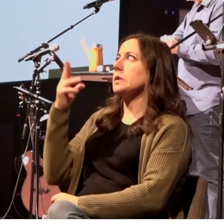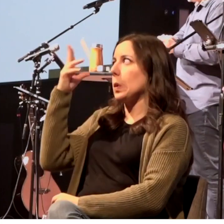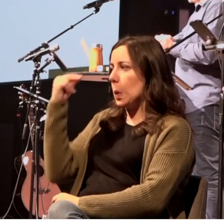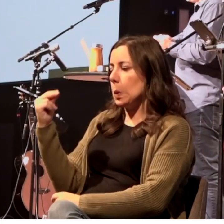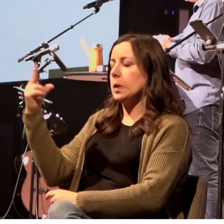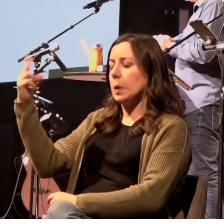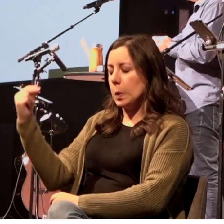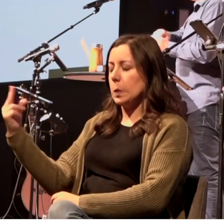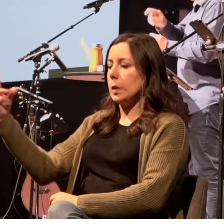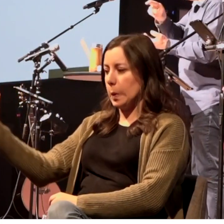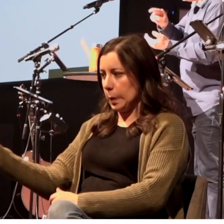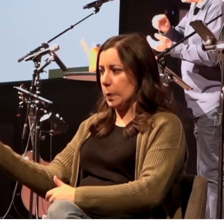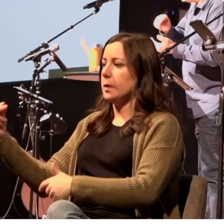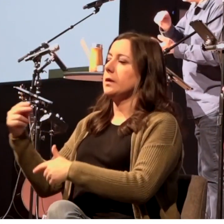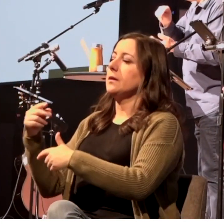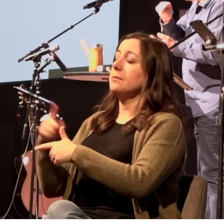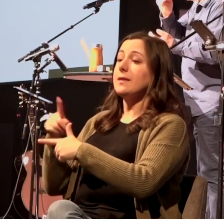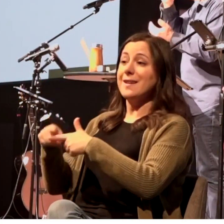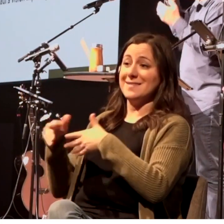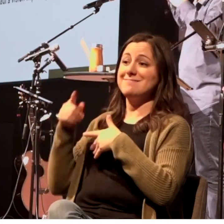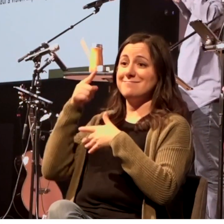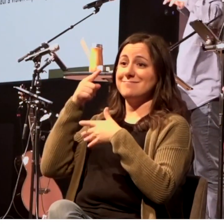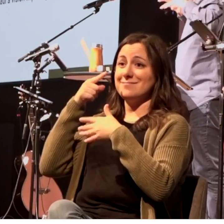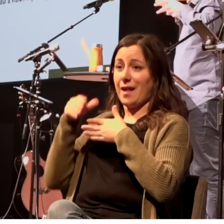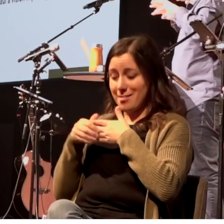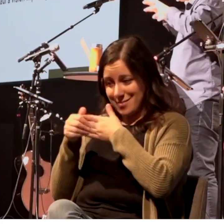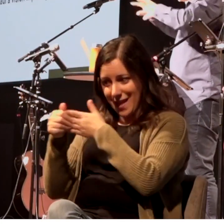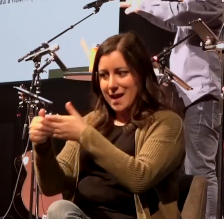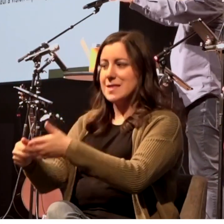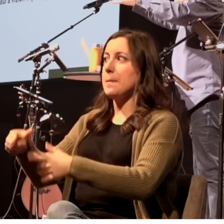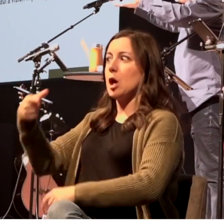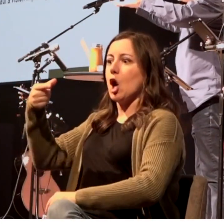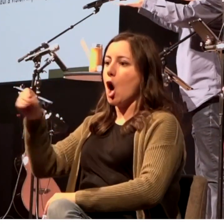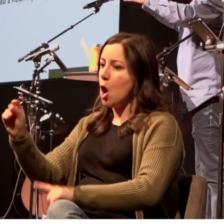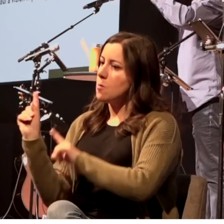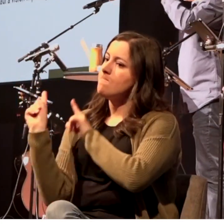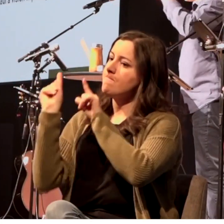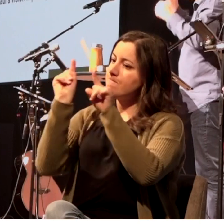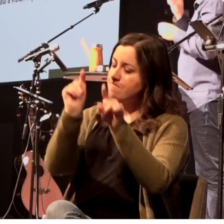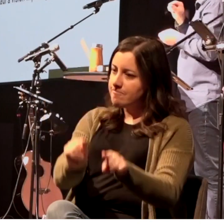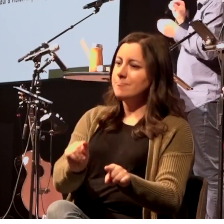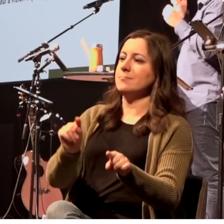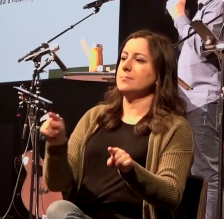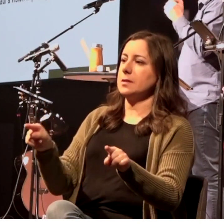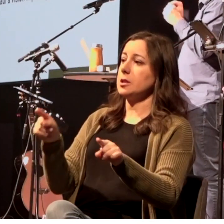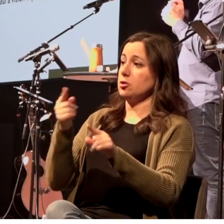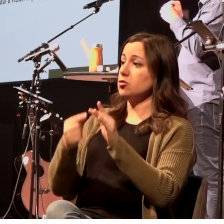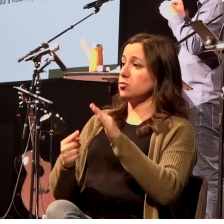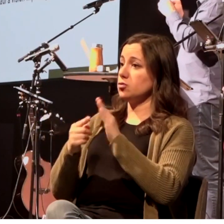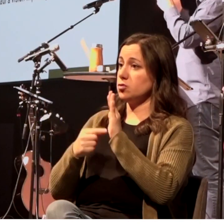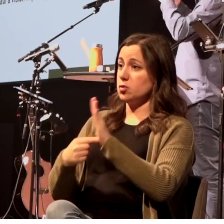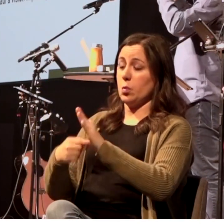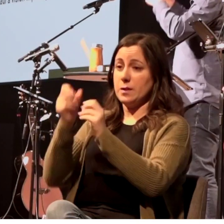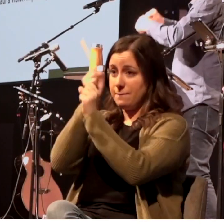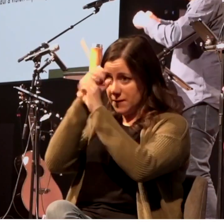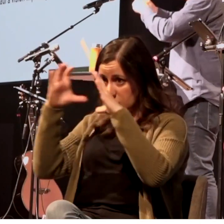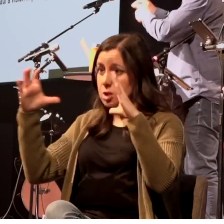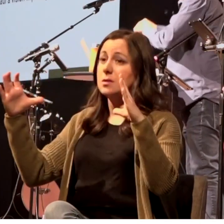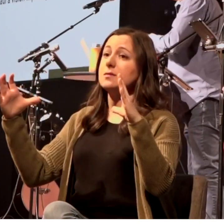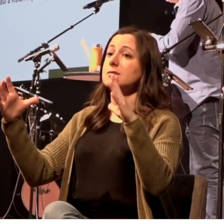not to go. He led them by an emphatic go, giving Paul a vision, imploring him where to go.